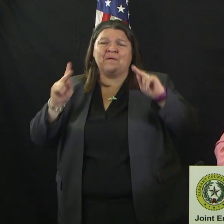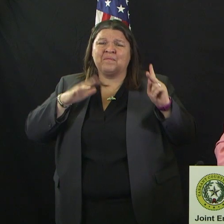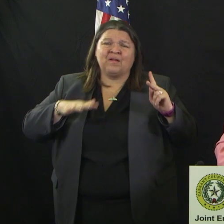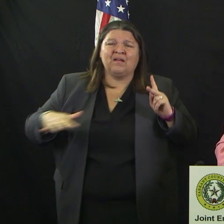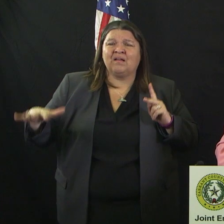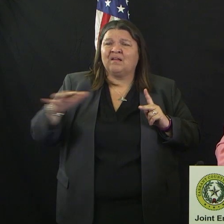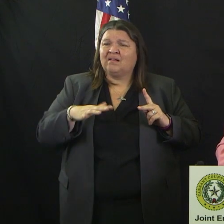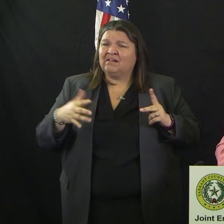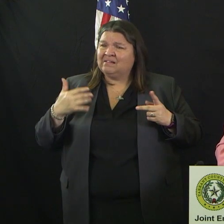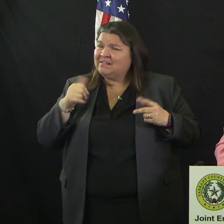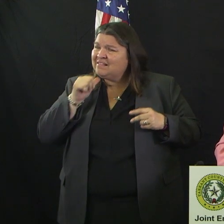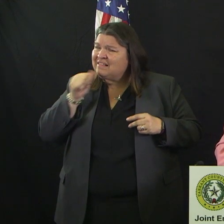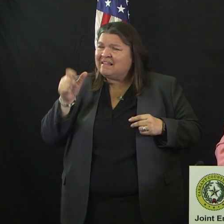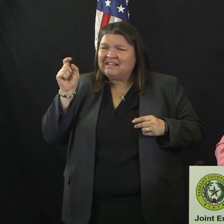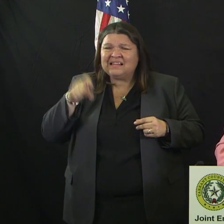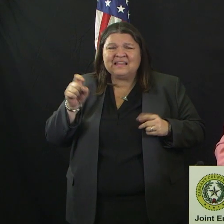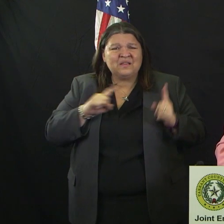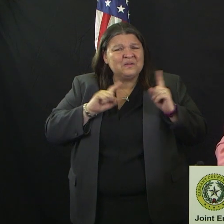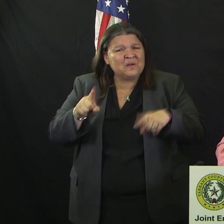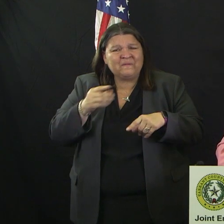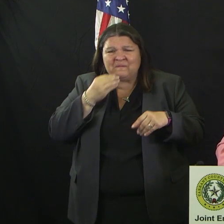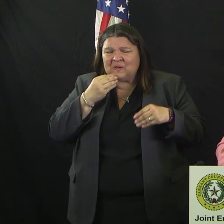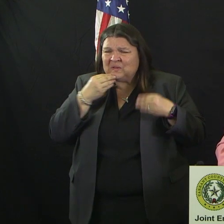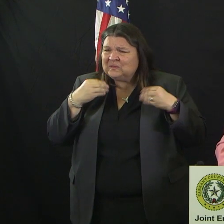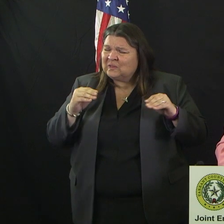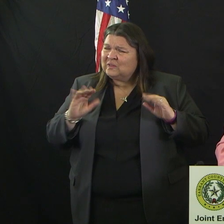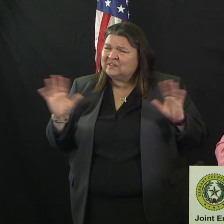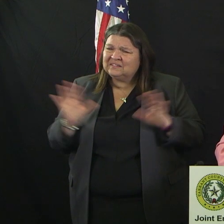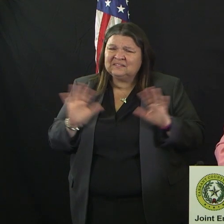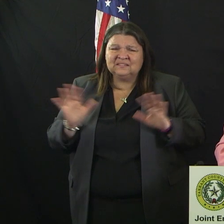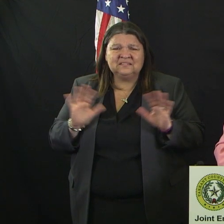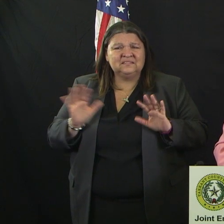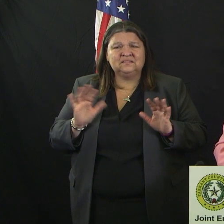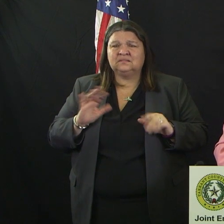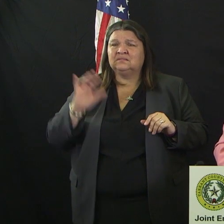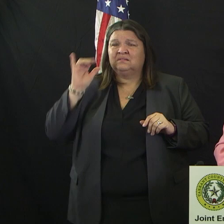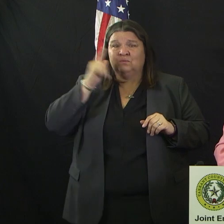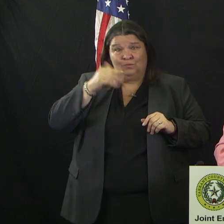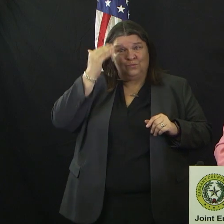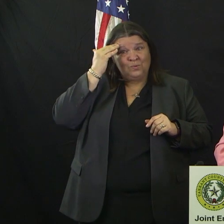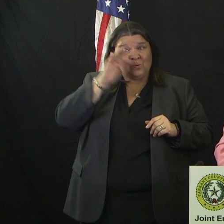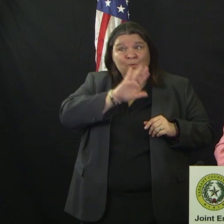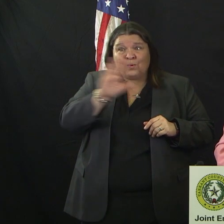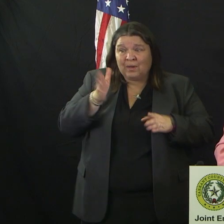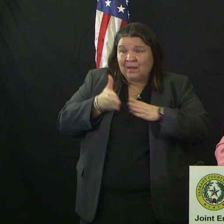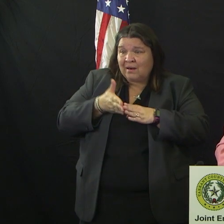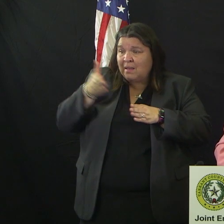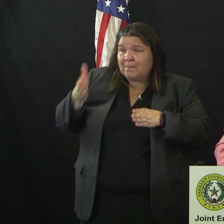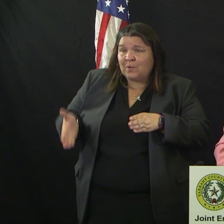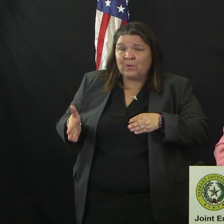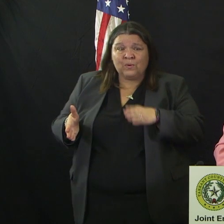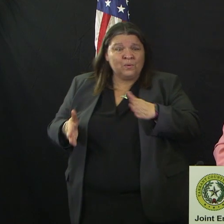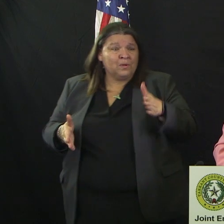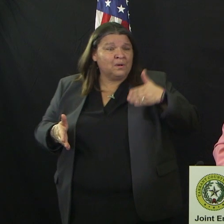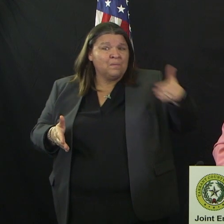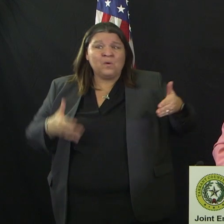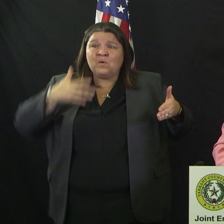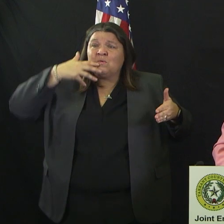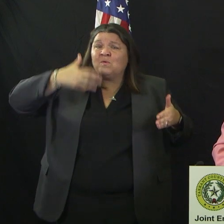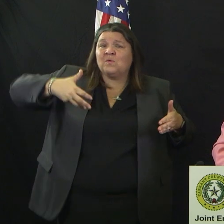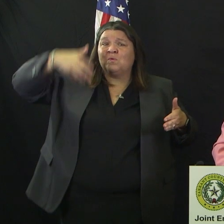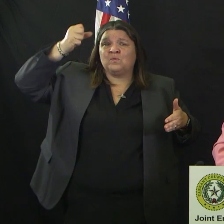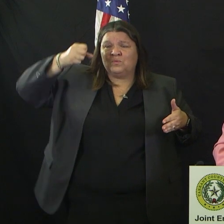didn't need to be out. If you've got a neighbor or a loved one that you know is going to have to go to the grocery store, offer to go for them,